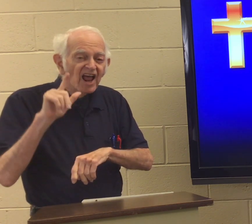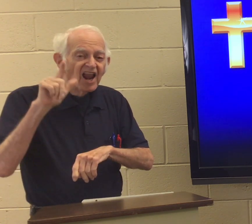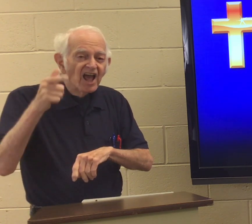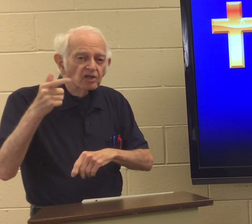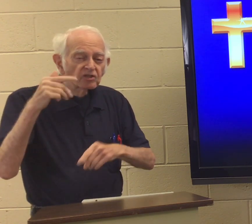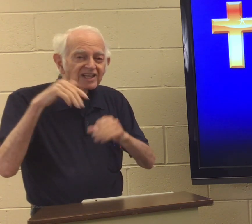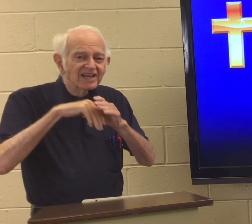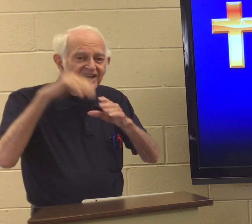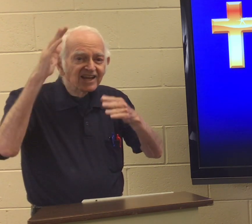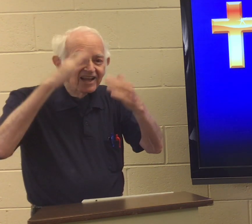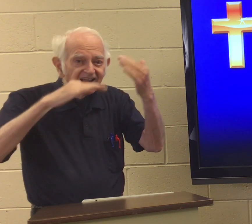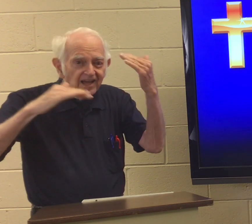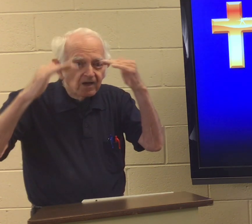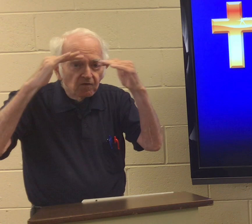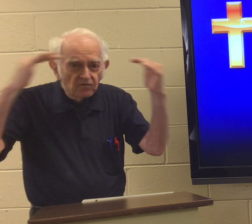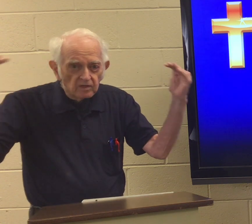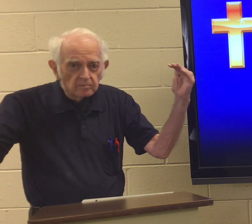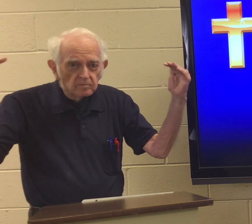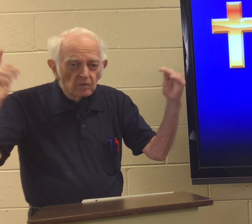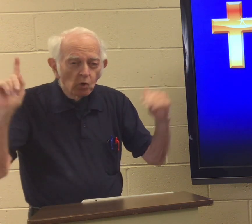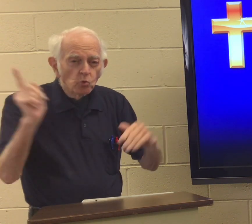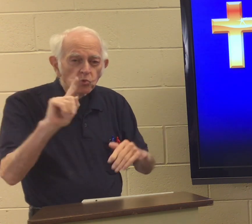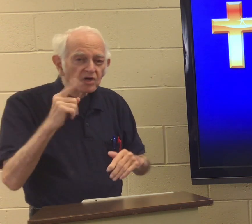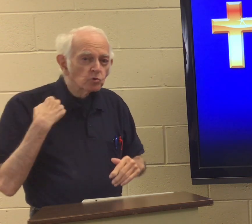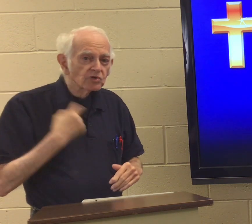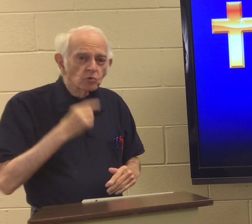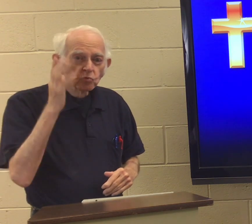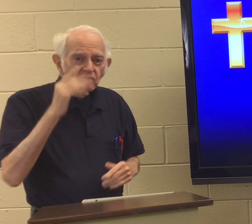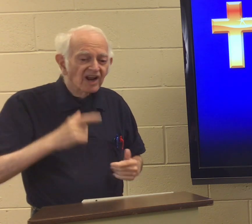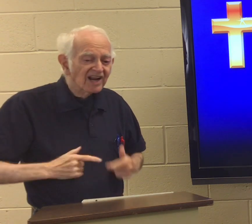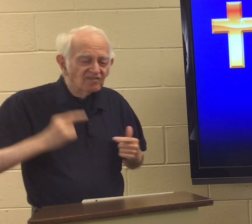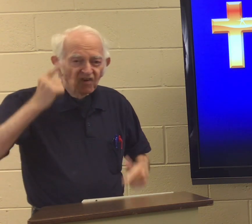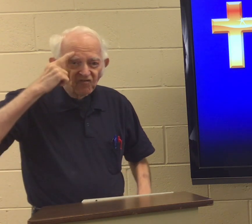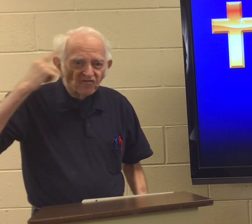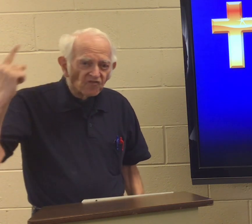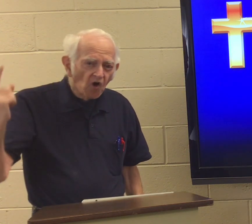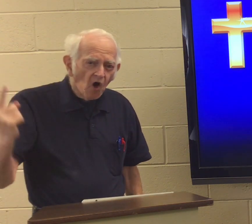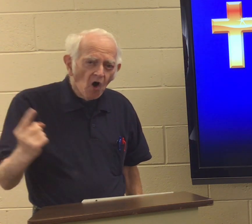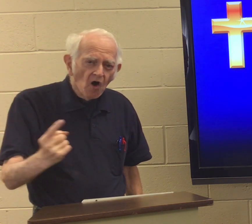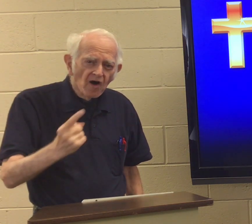And later in heaven, where we will live forever.